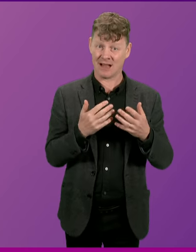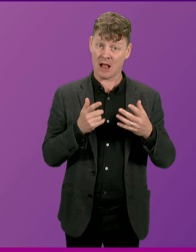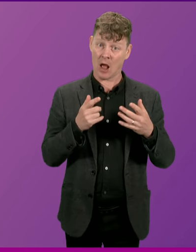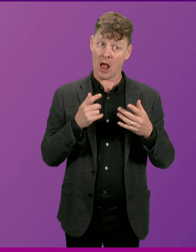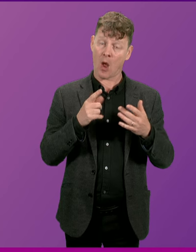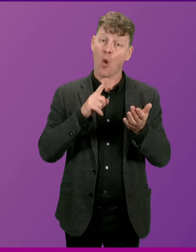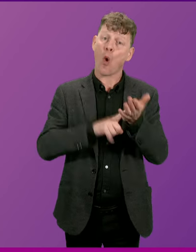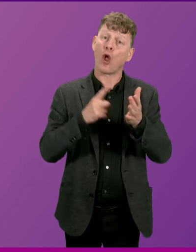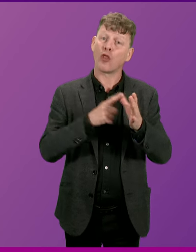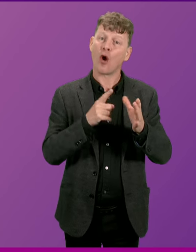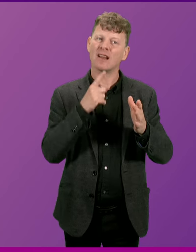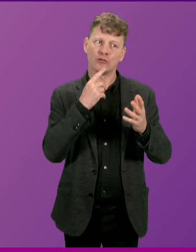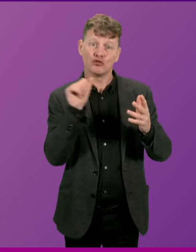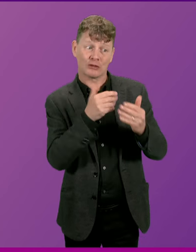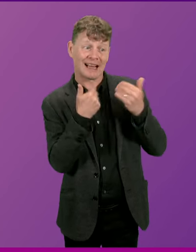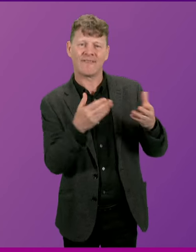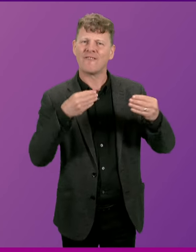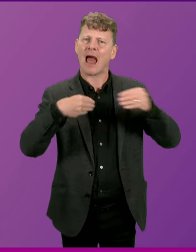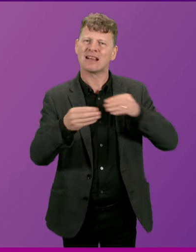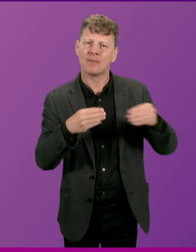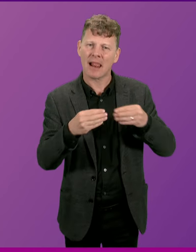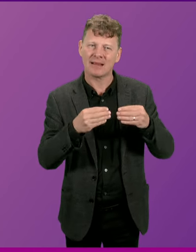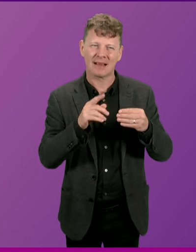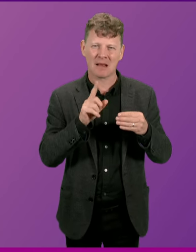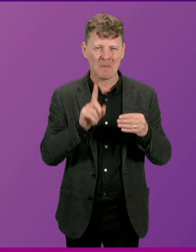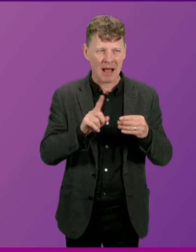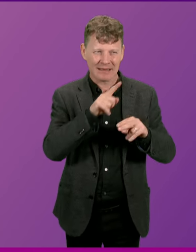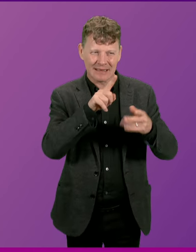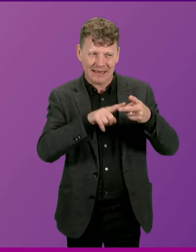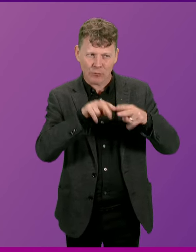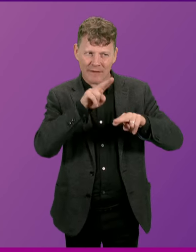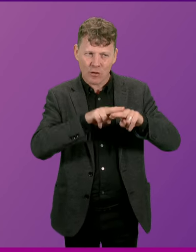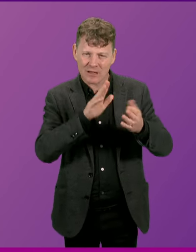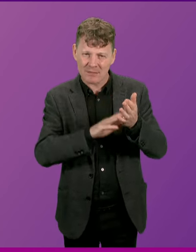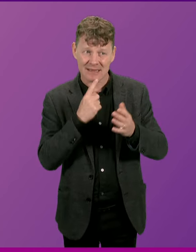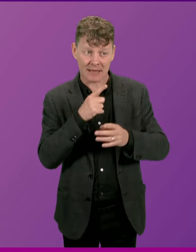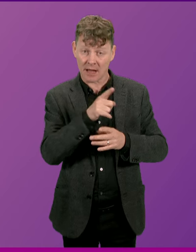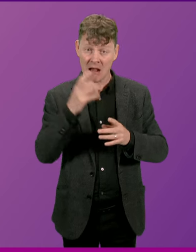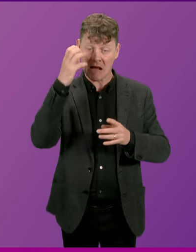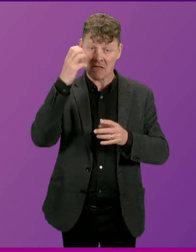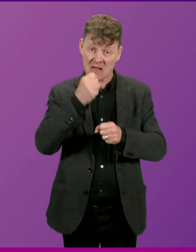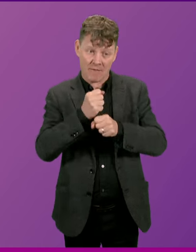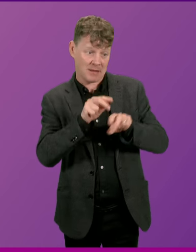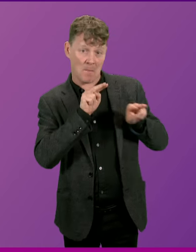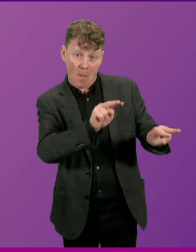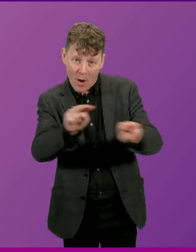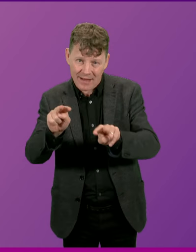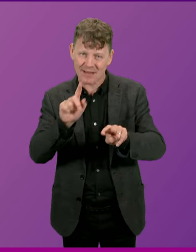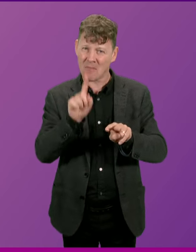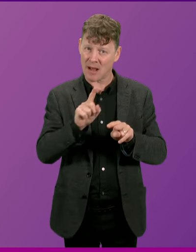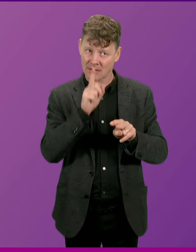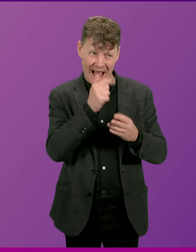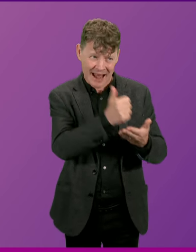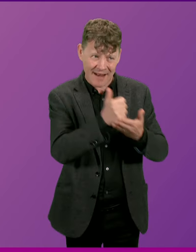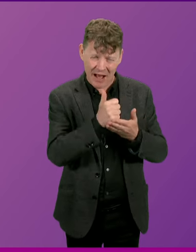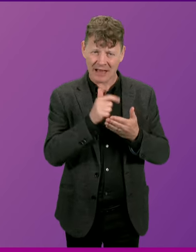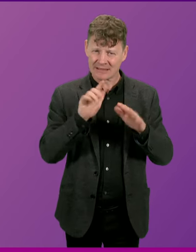understand, part of the solution. I understand from what the Deputy First Minister says that the government is monitoring this. Can you advise the Parliament if